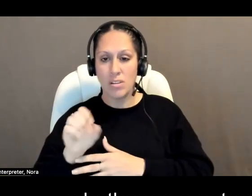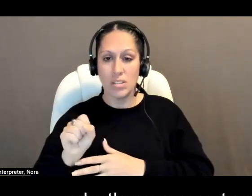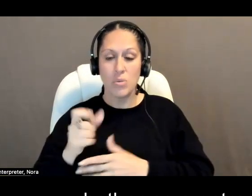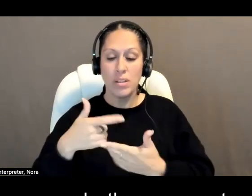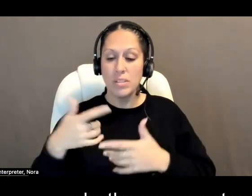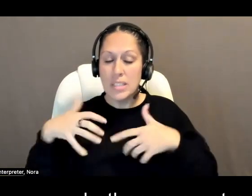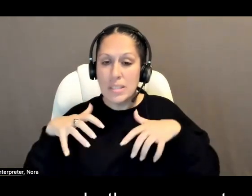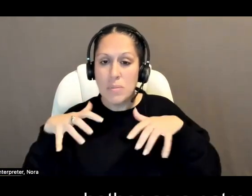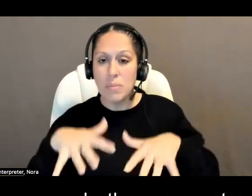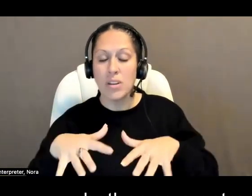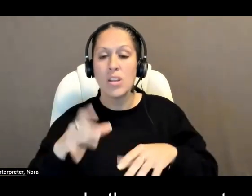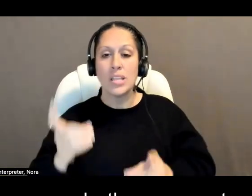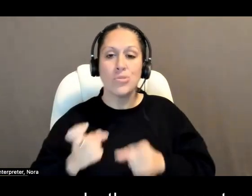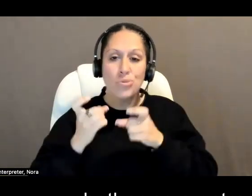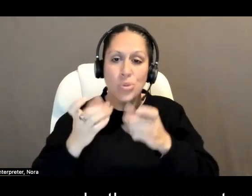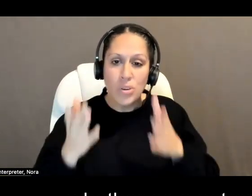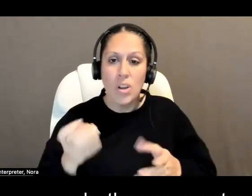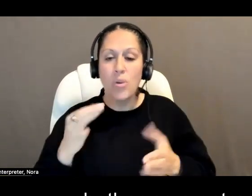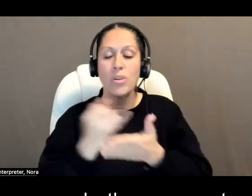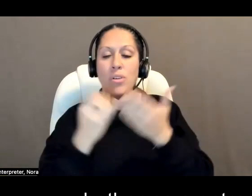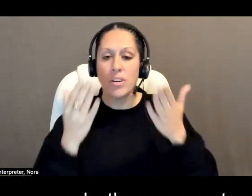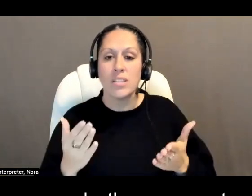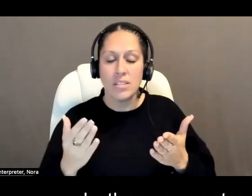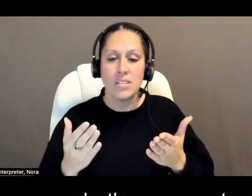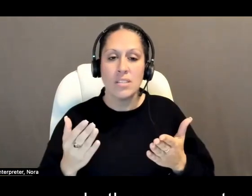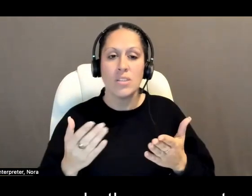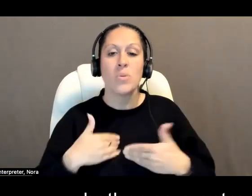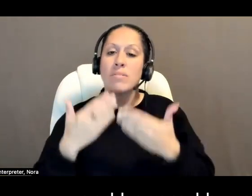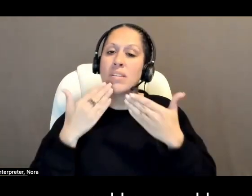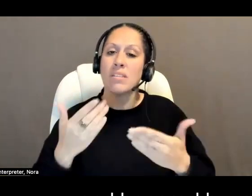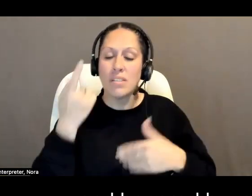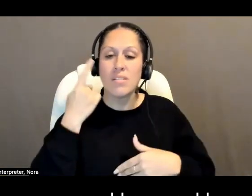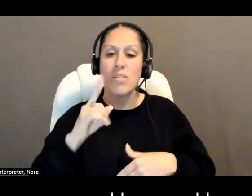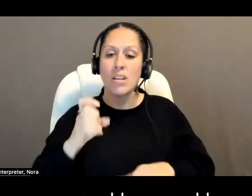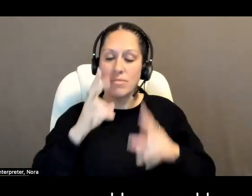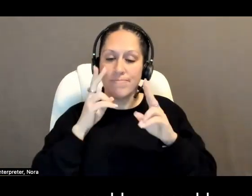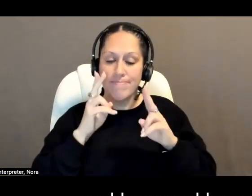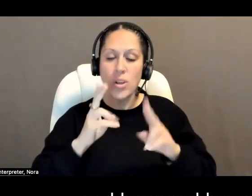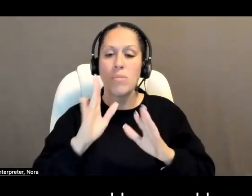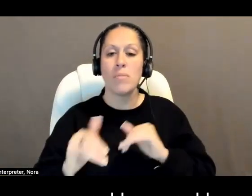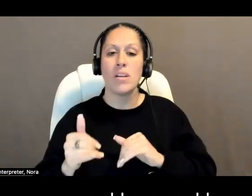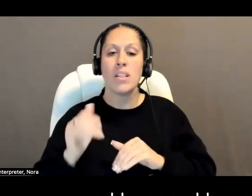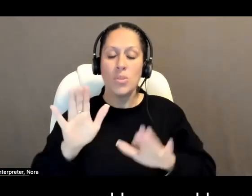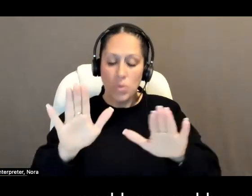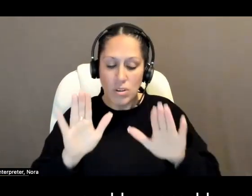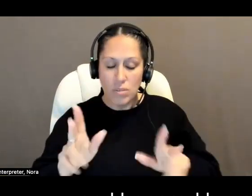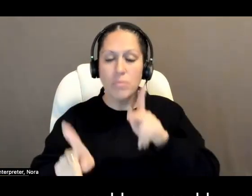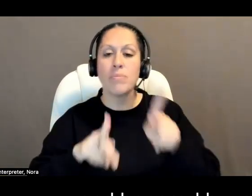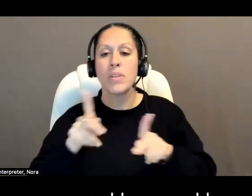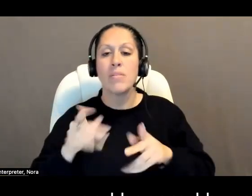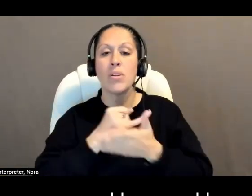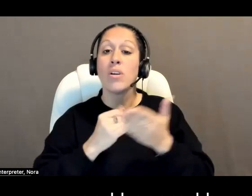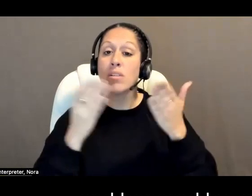audience member, a donor, or an artist. We are grateful for and honored by all the wonderful people and